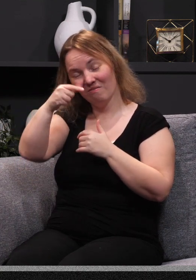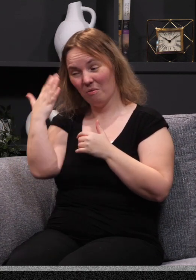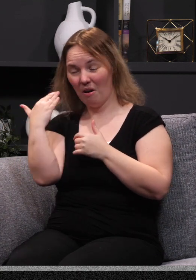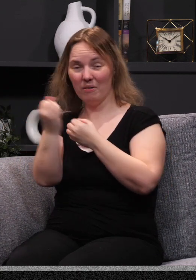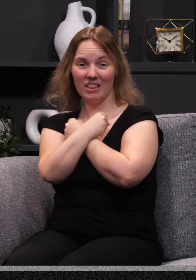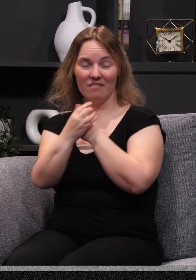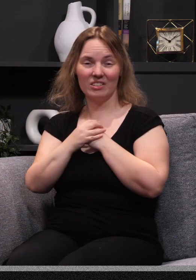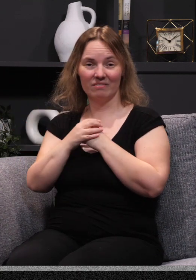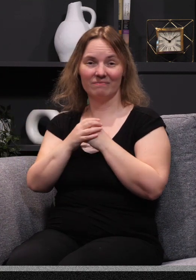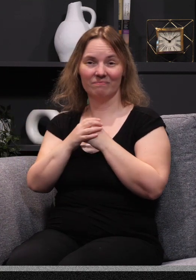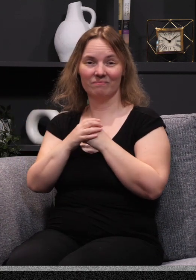Because you were already loved.